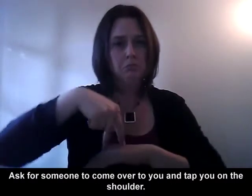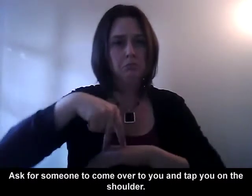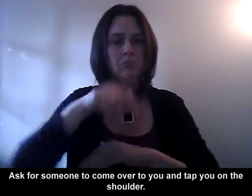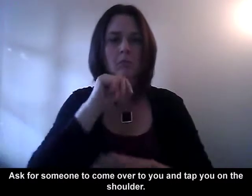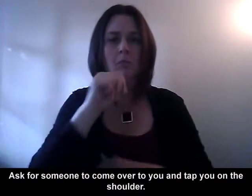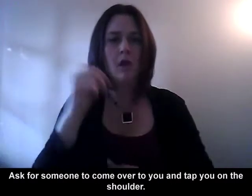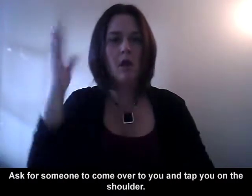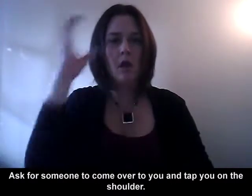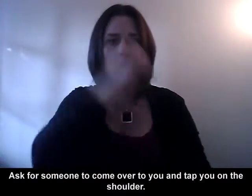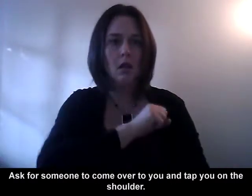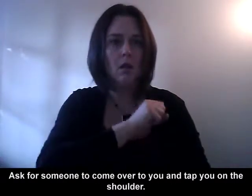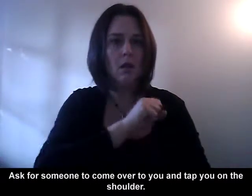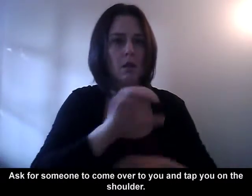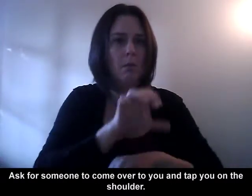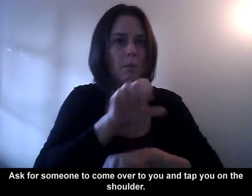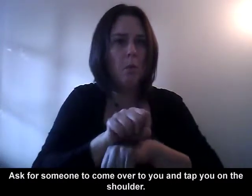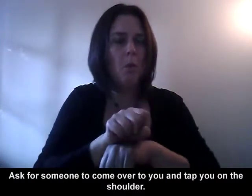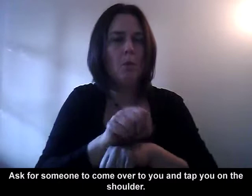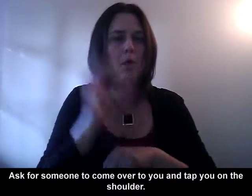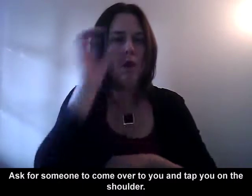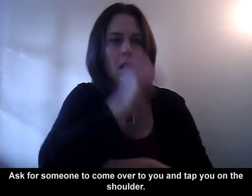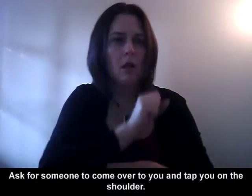Ask for someone to come over to you and tap you on the shoulder.